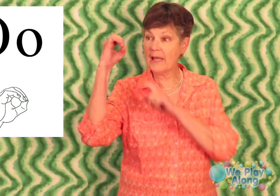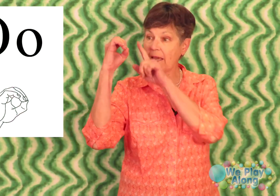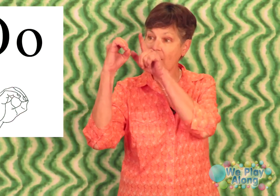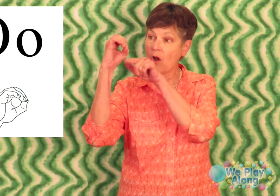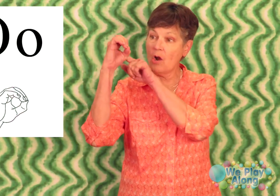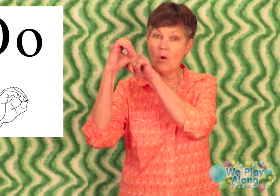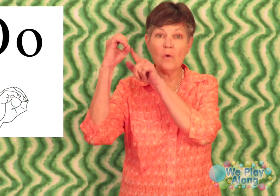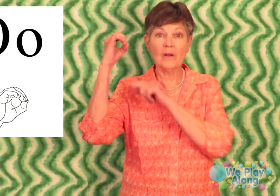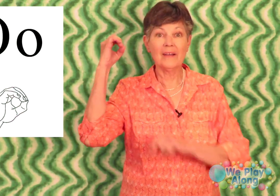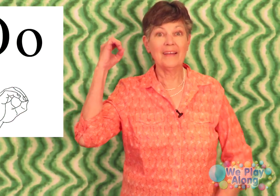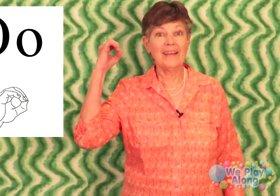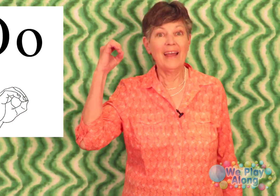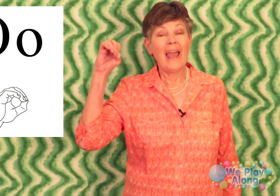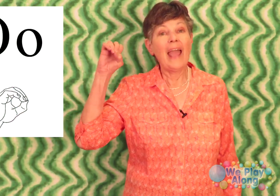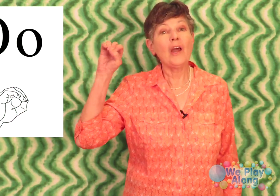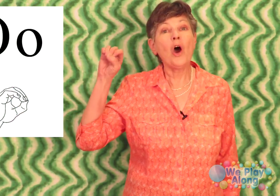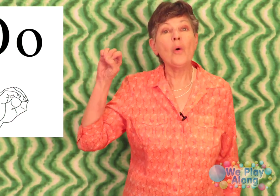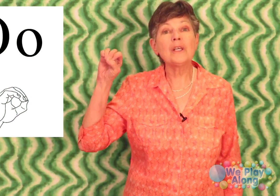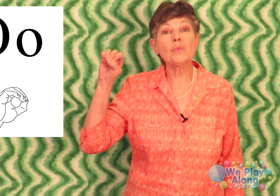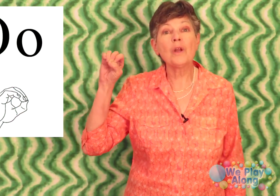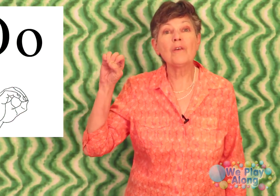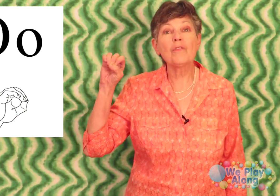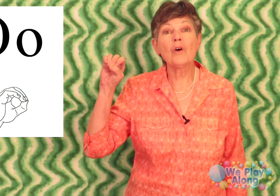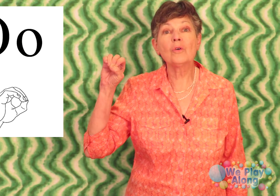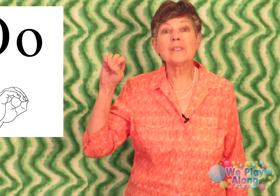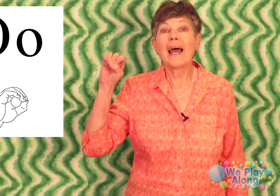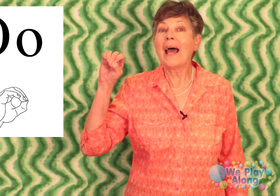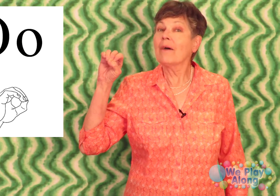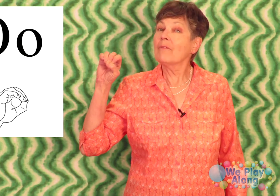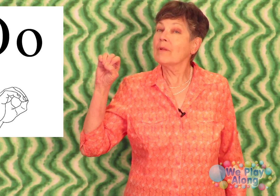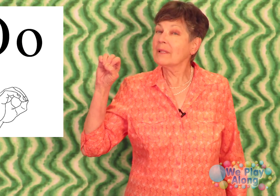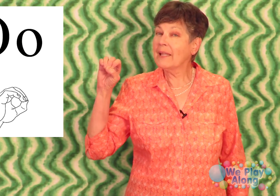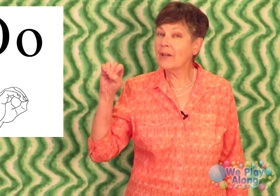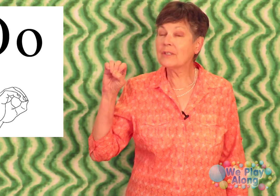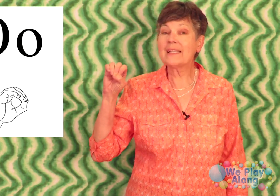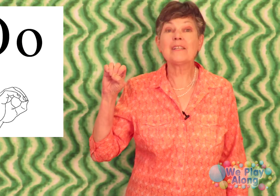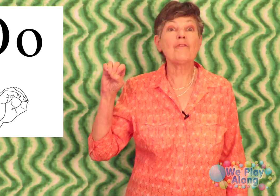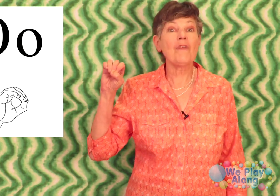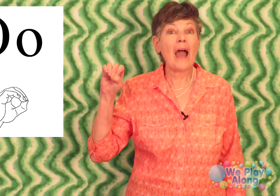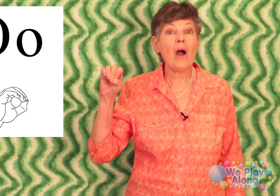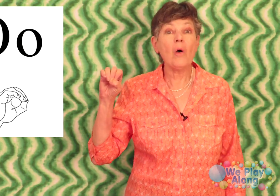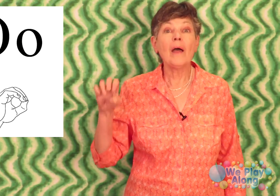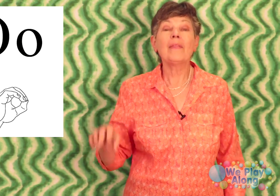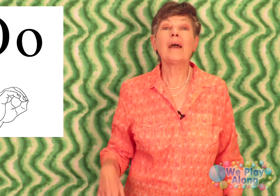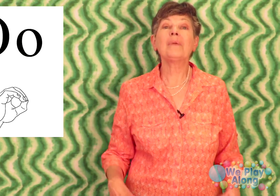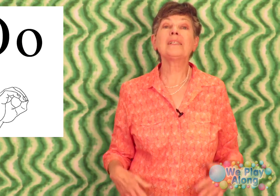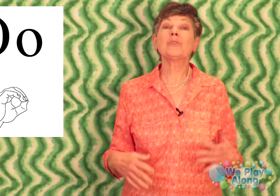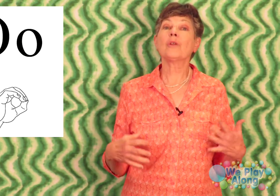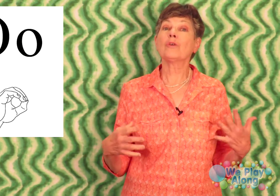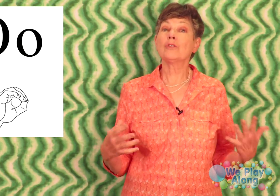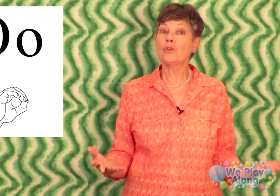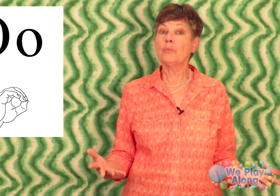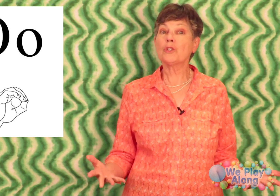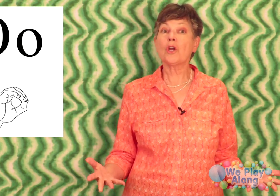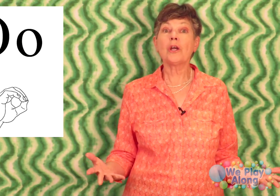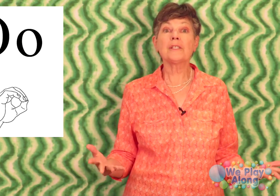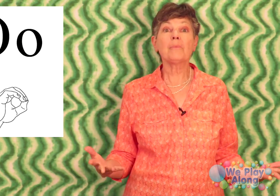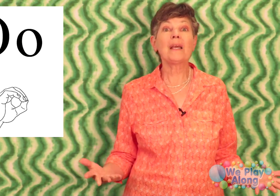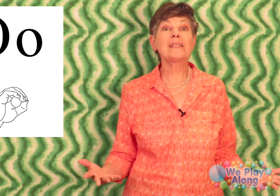like an O and O is one of those letters it's a vowel that means it's one of those superstars that makes